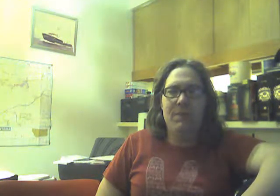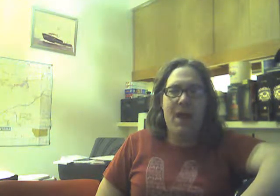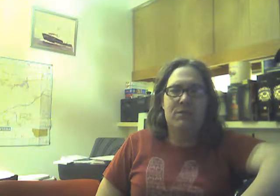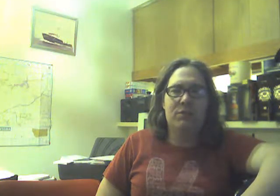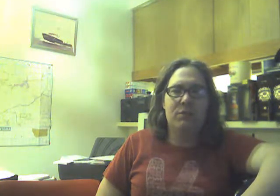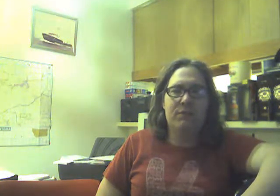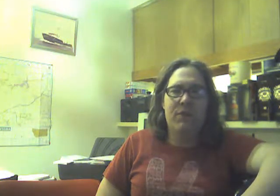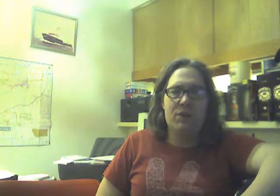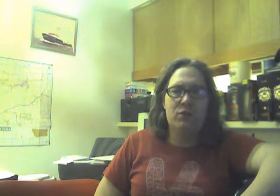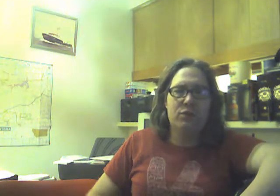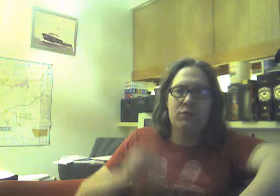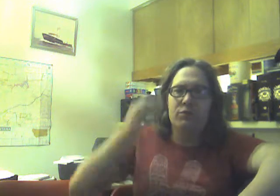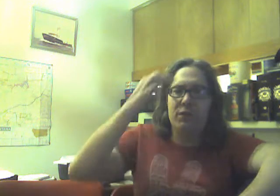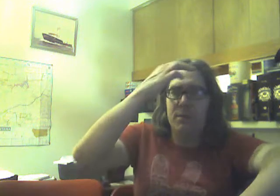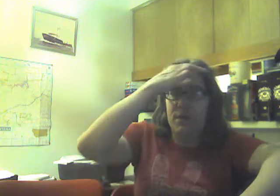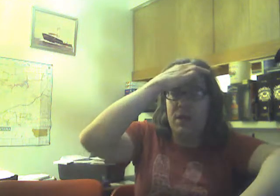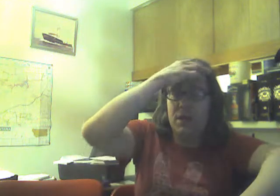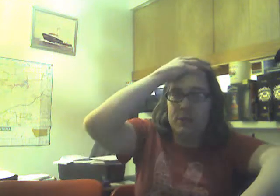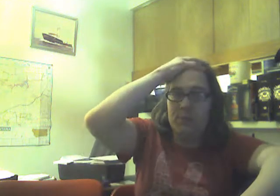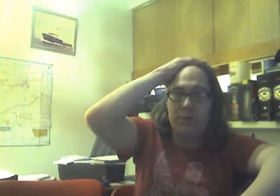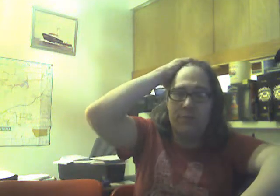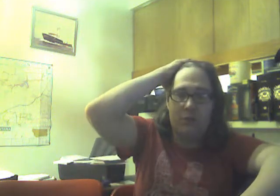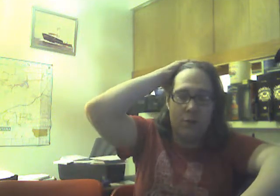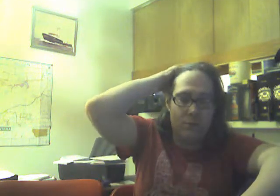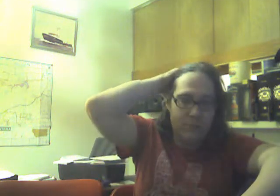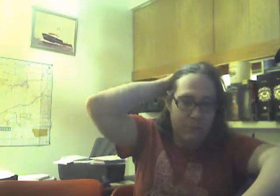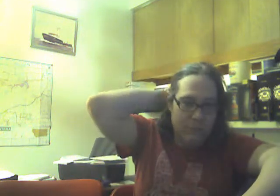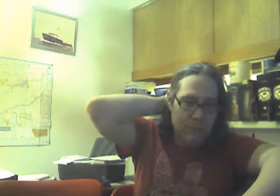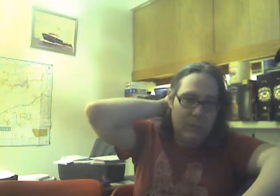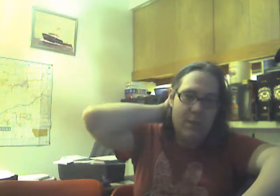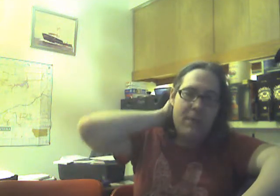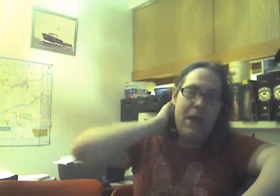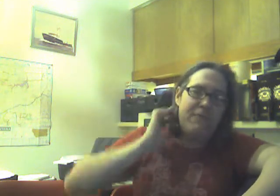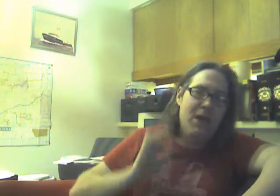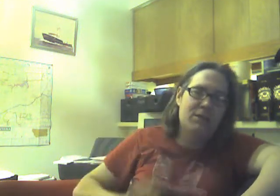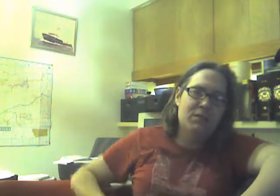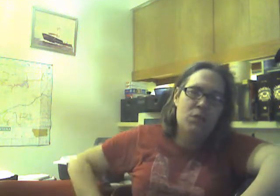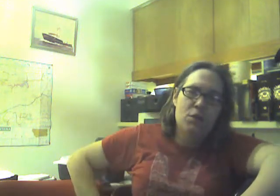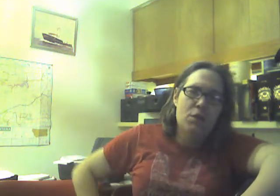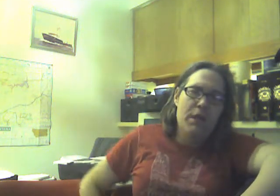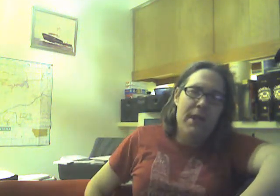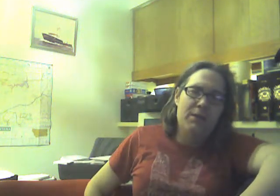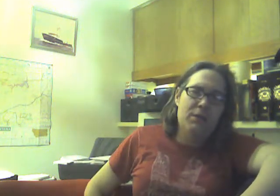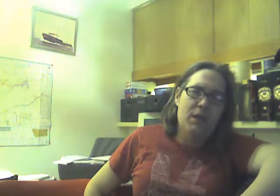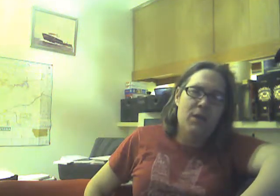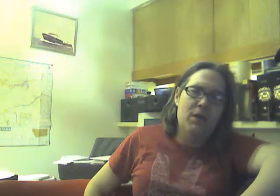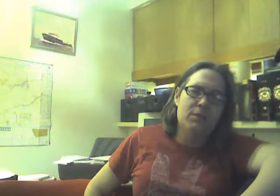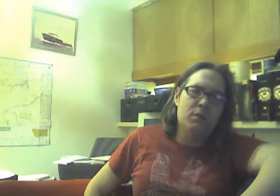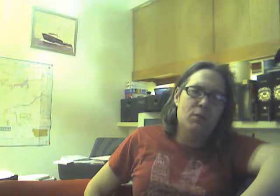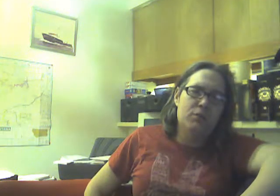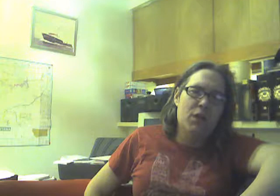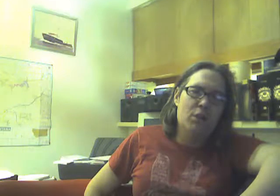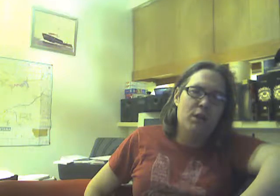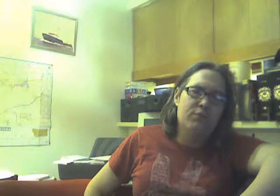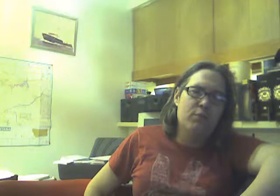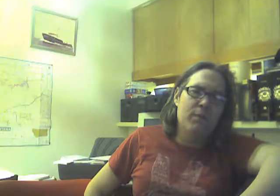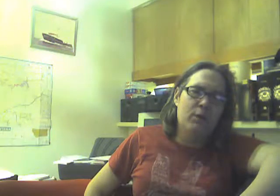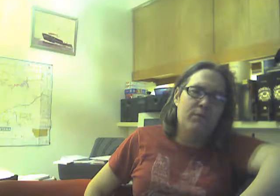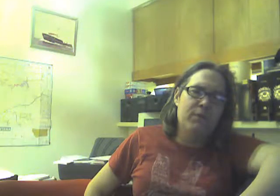the masculine facial surgery, MAS, I believe it's called, or MFS, and, uh, you know, GRS for male to